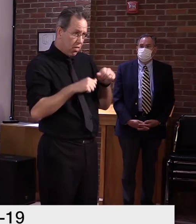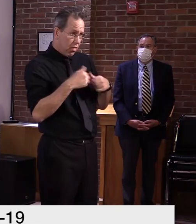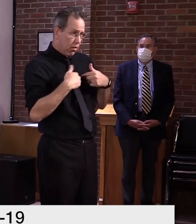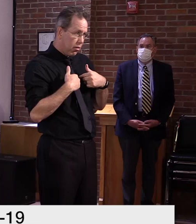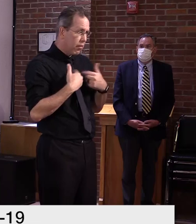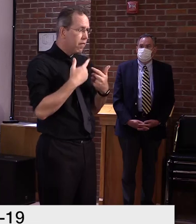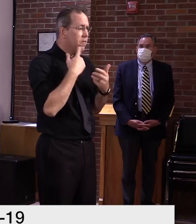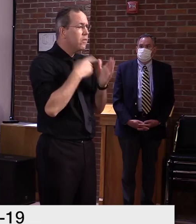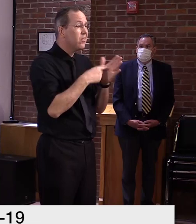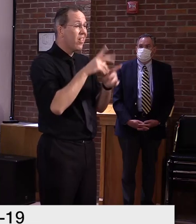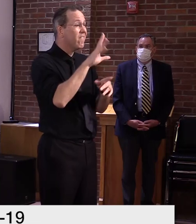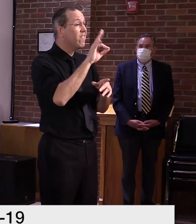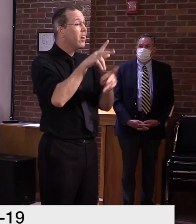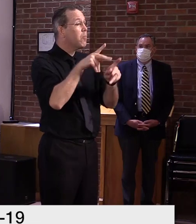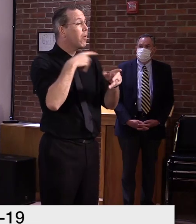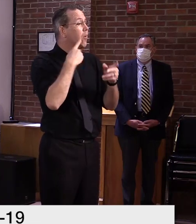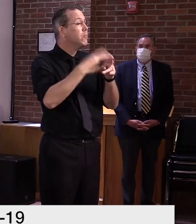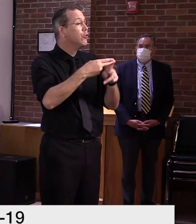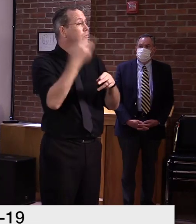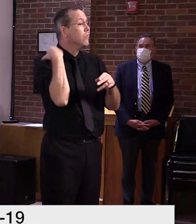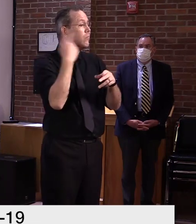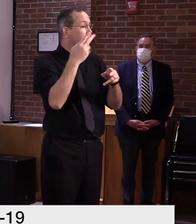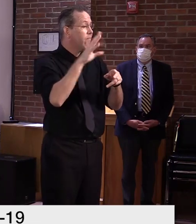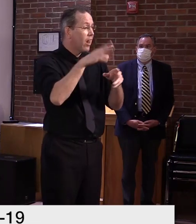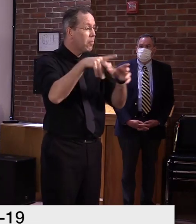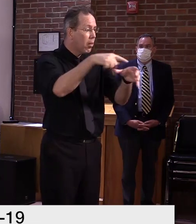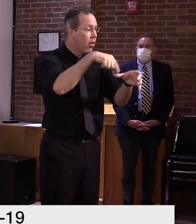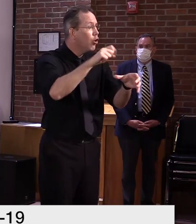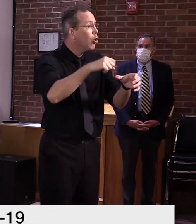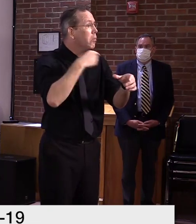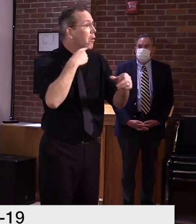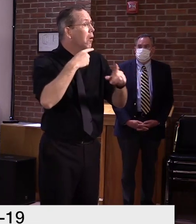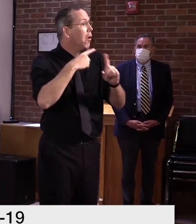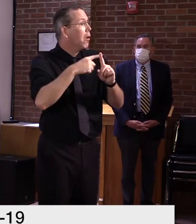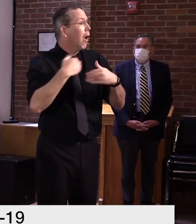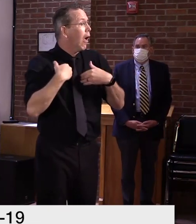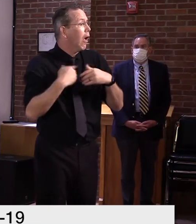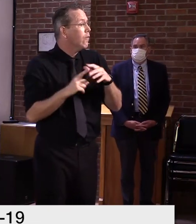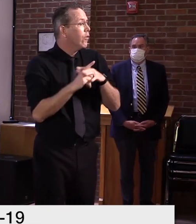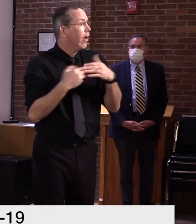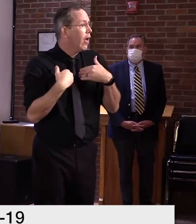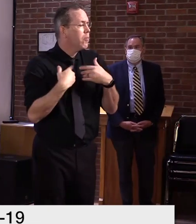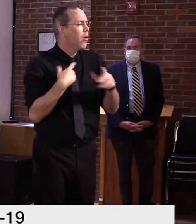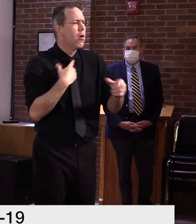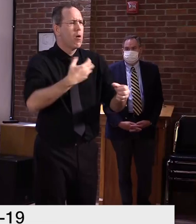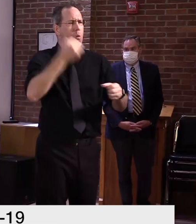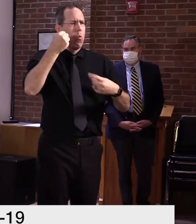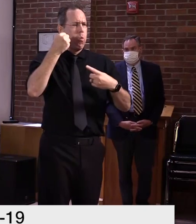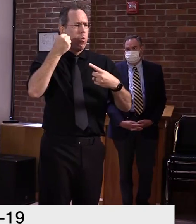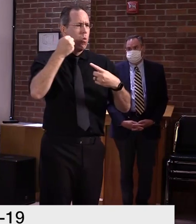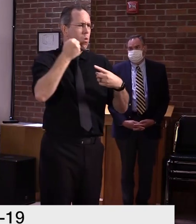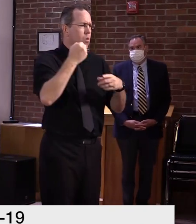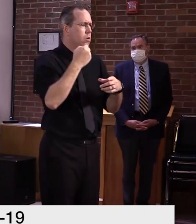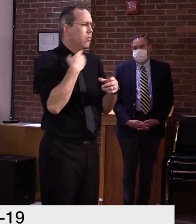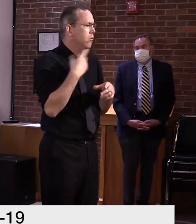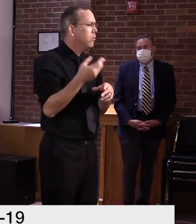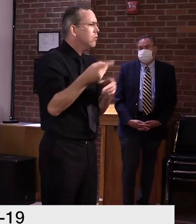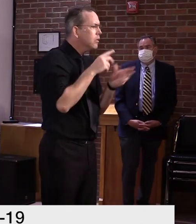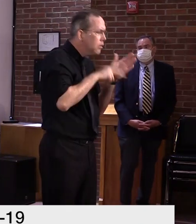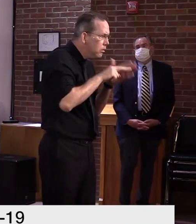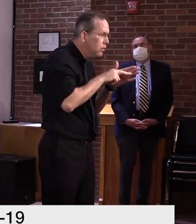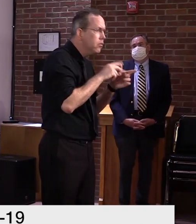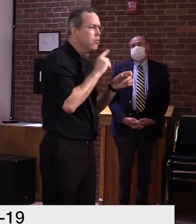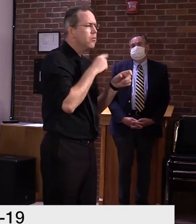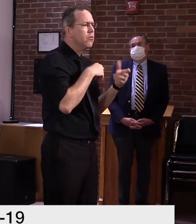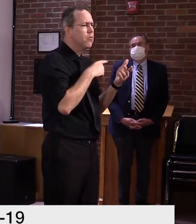federal level. Uh, so we, we are not in a position where, with the Manchester cases, we need to retract anything at this